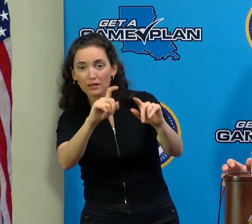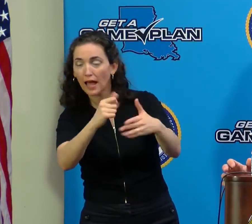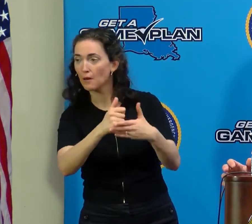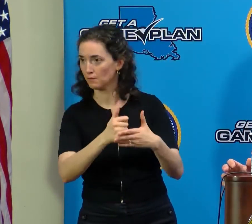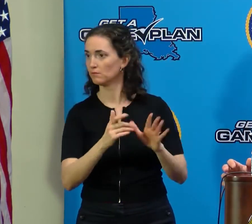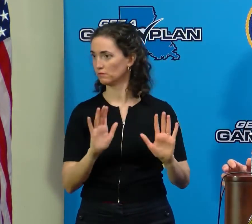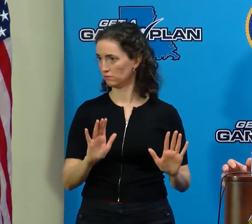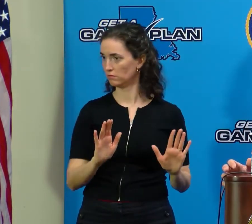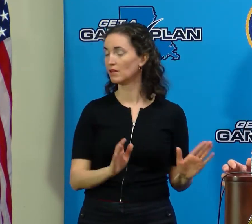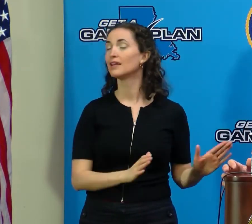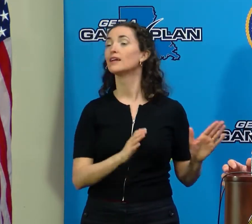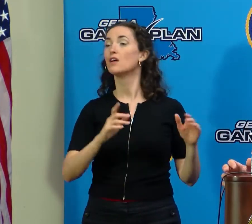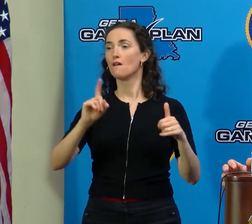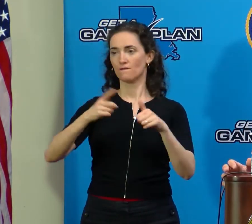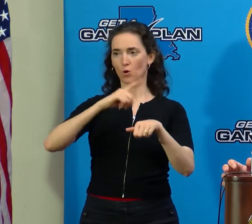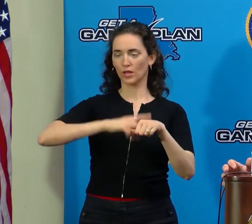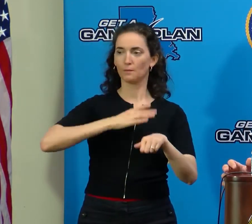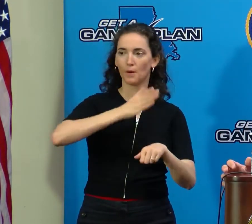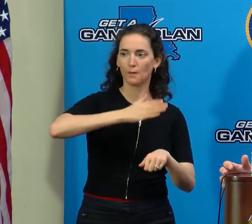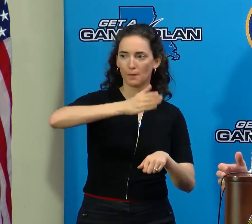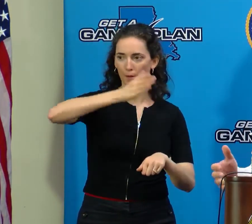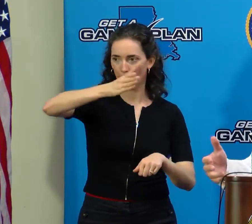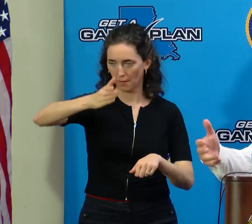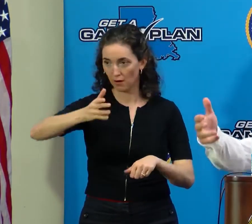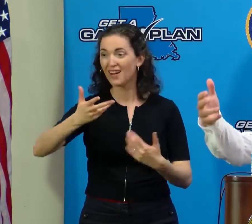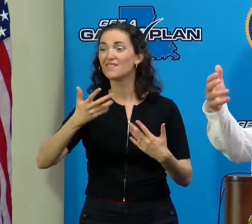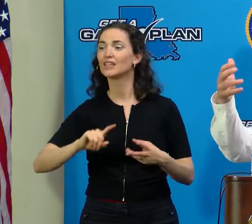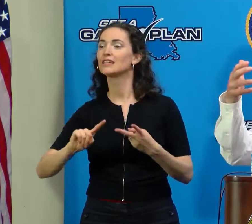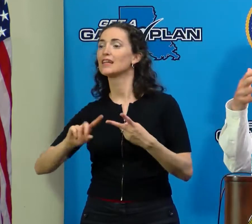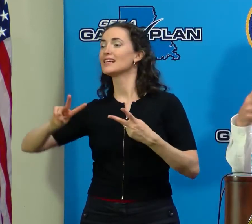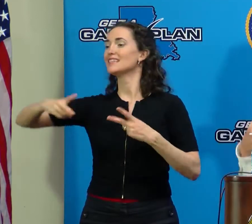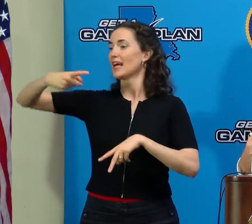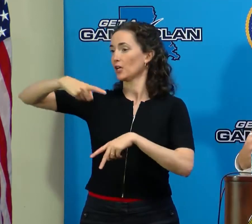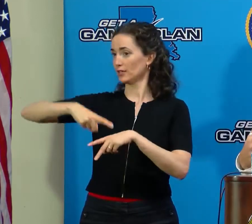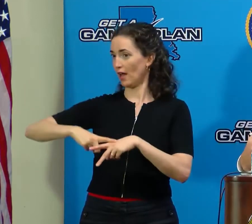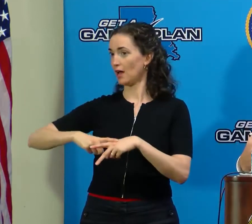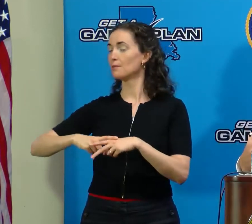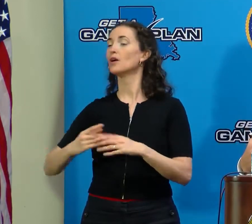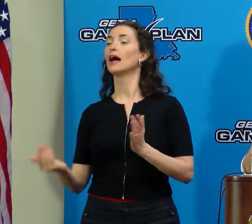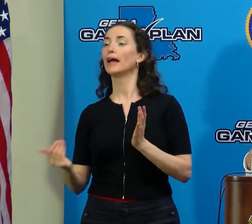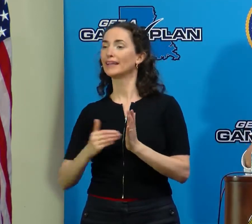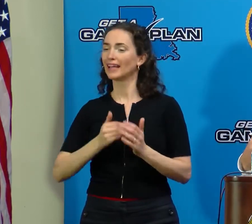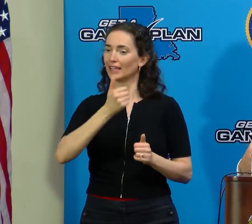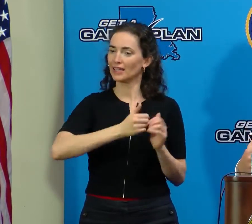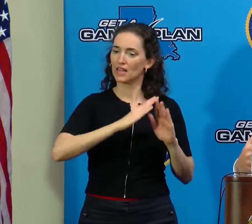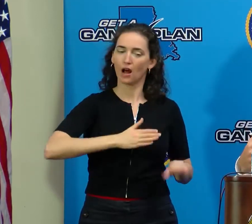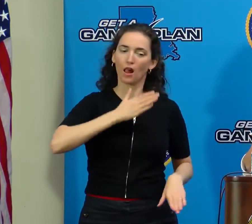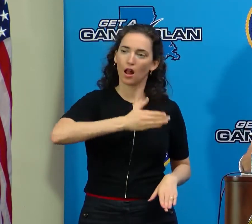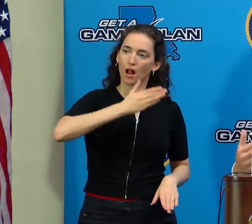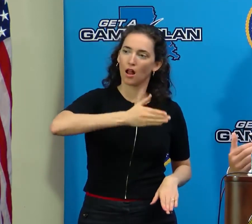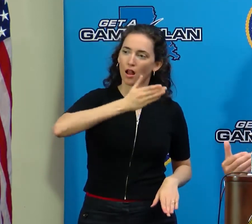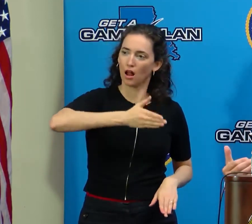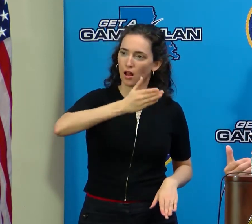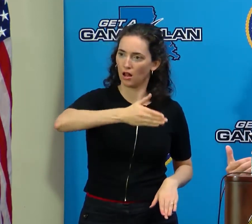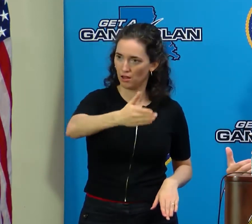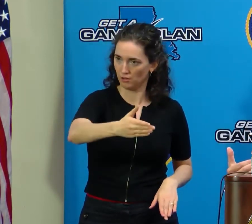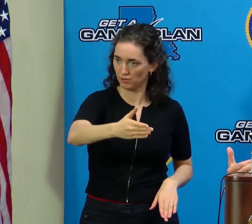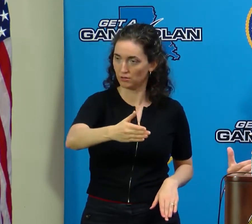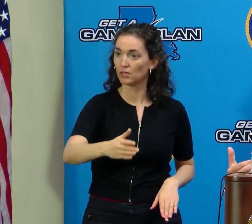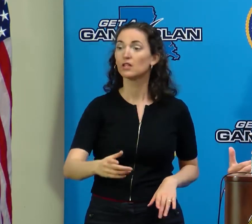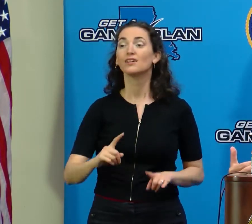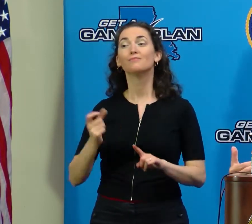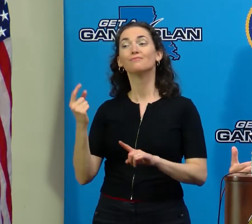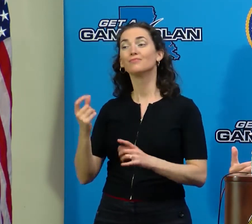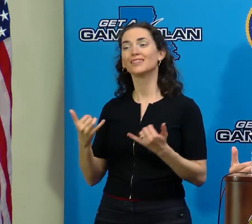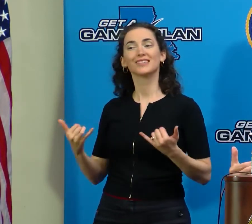then to make sure that we've adequately covered the area, we'll go back and do a secondary search. Well, what we did most of the